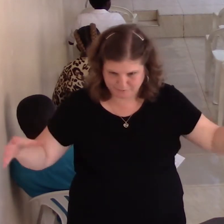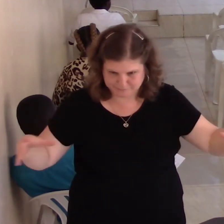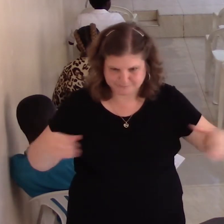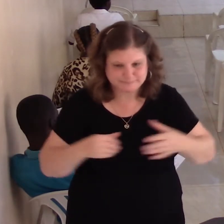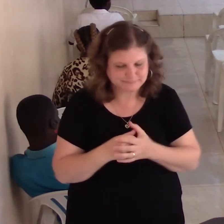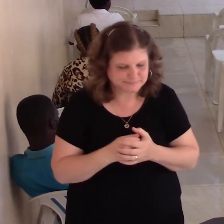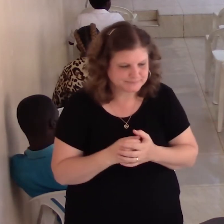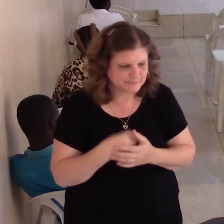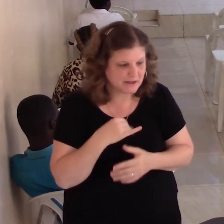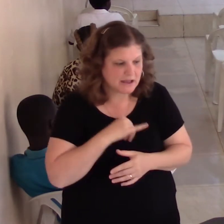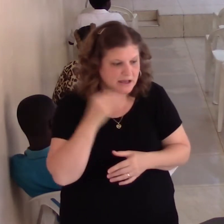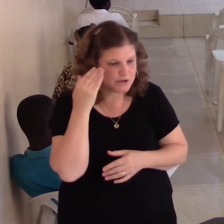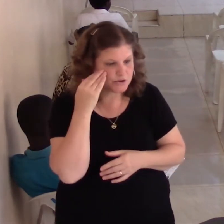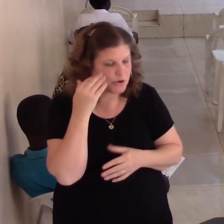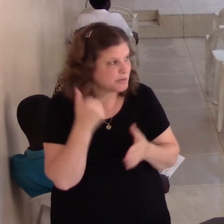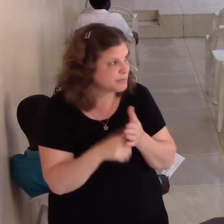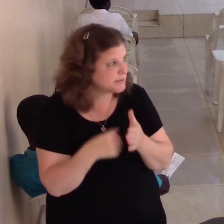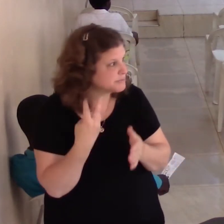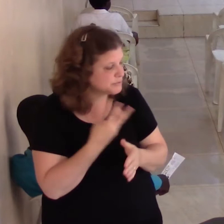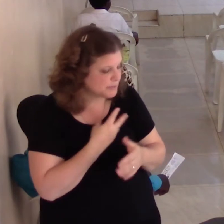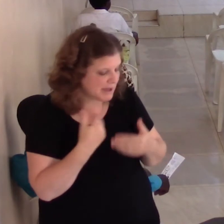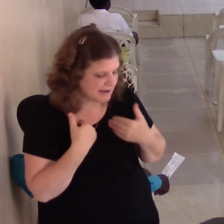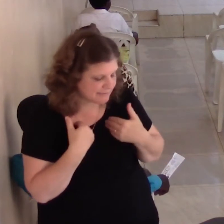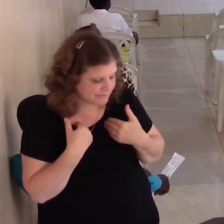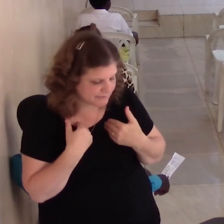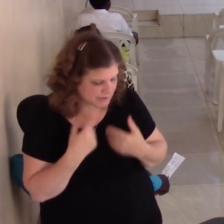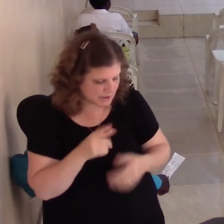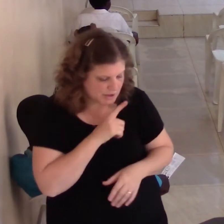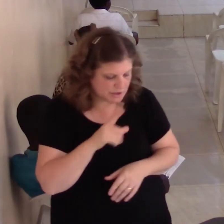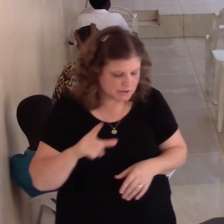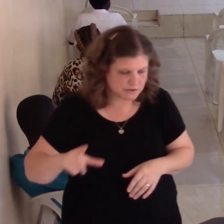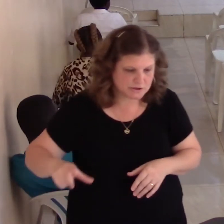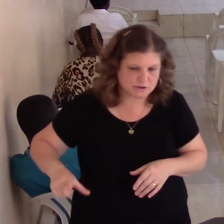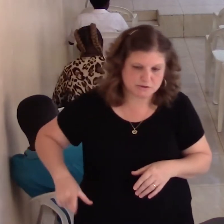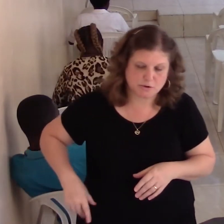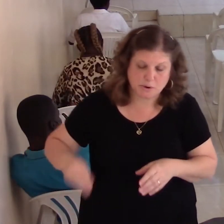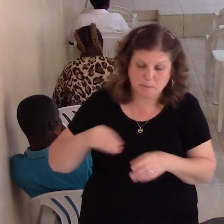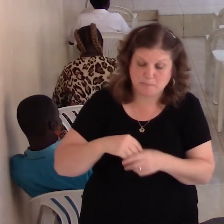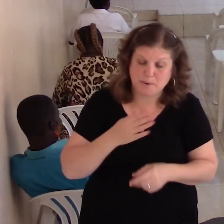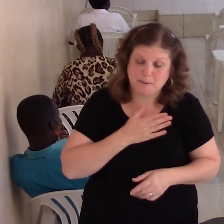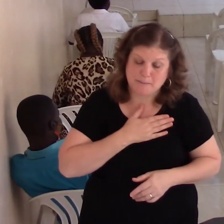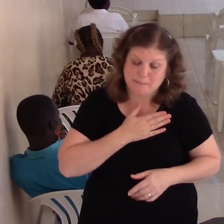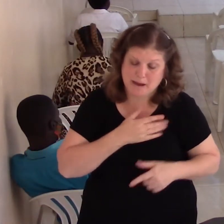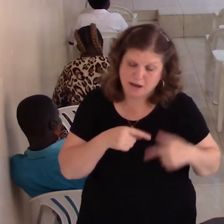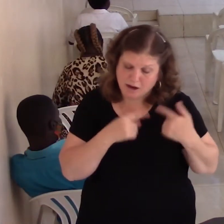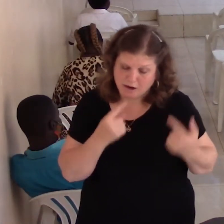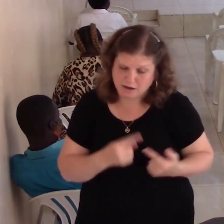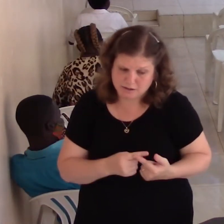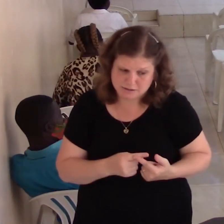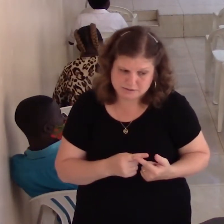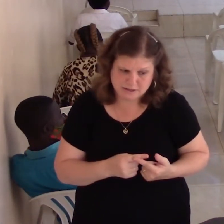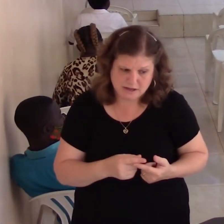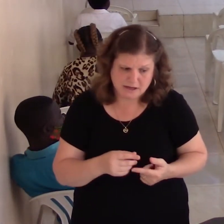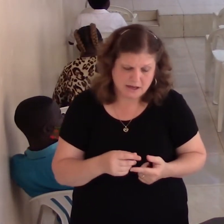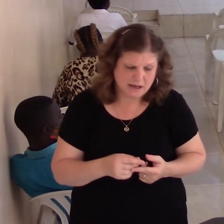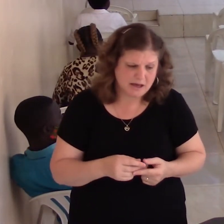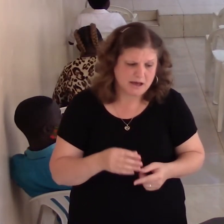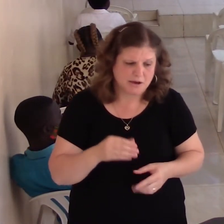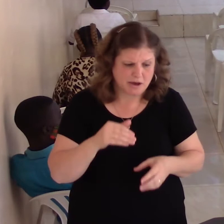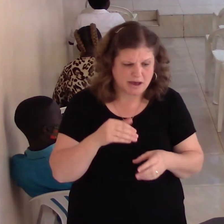And so the Lord put on my heart what I want to do. I want to sell 30 pastors with maybe like 50,000 each. And I didn't start